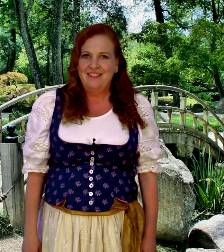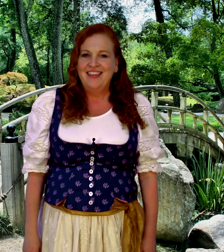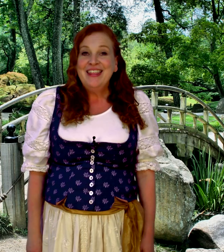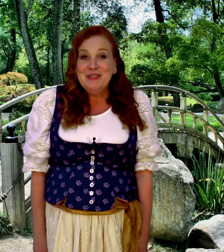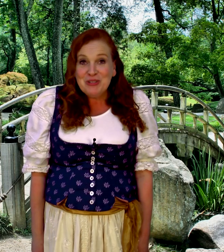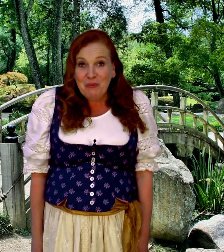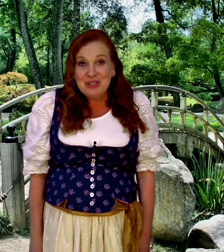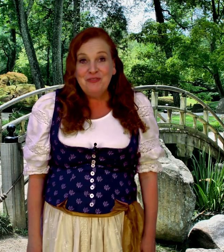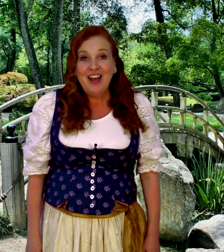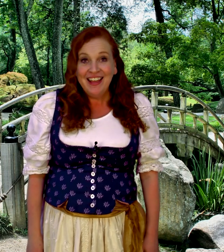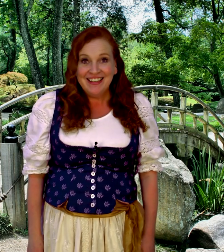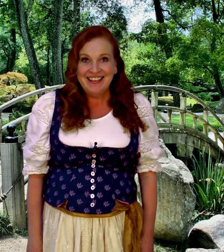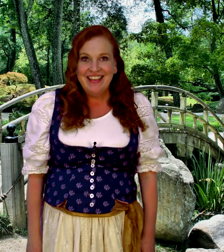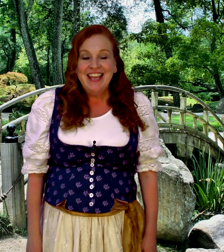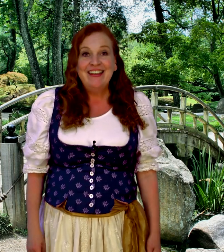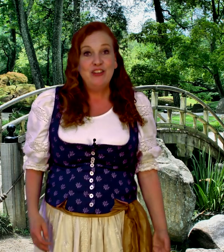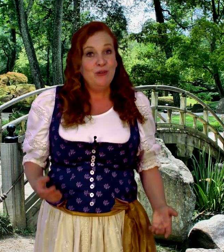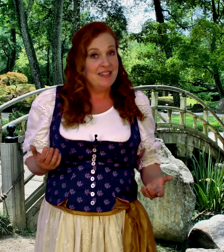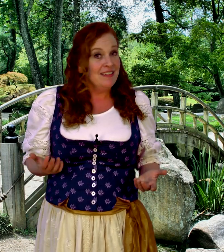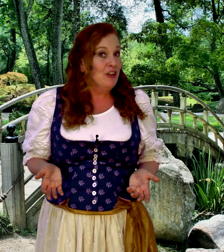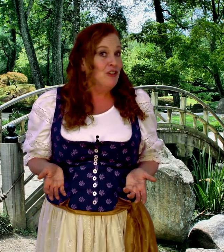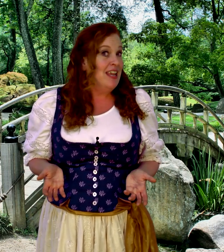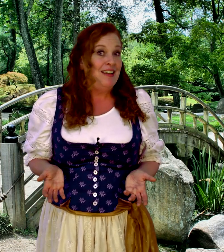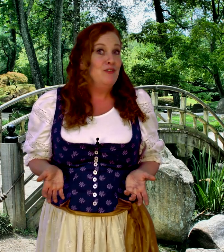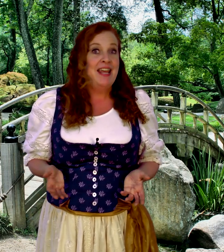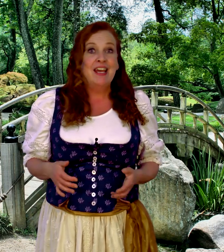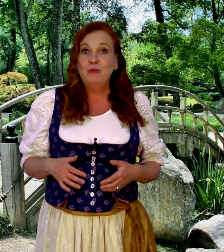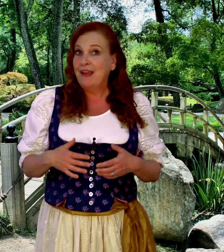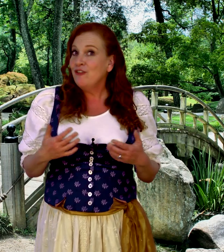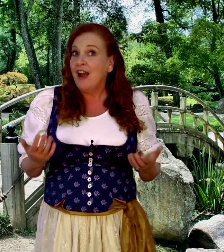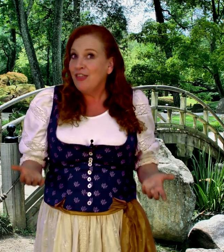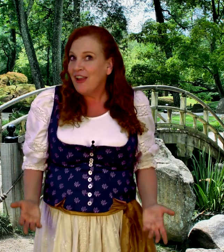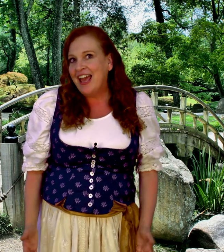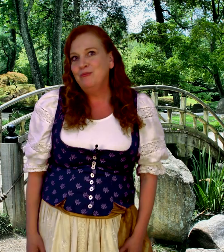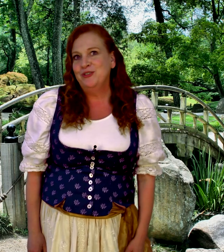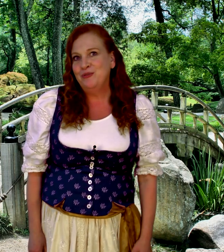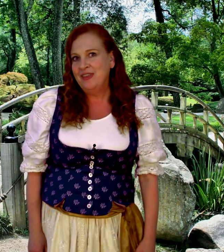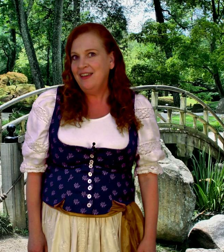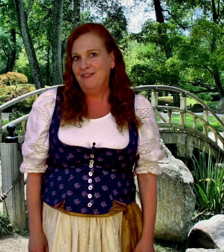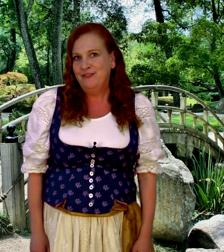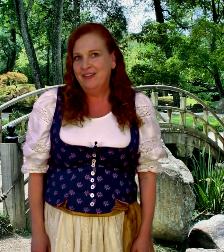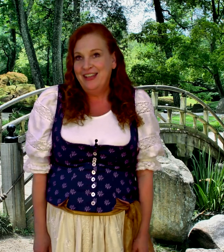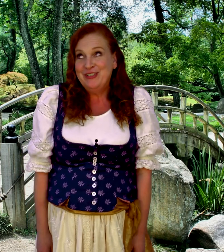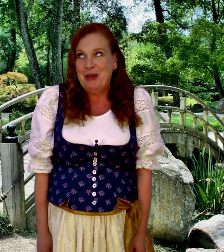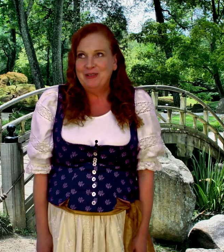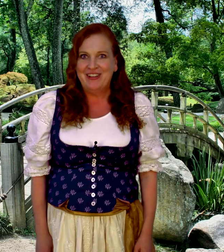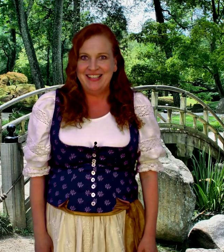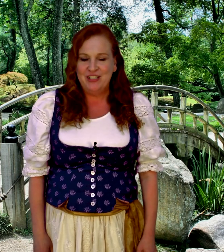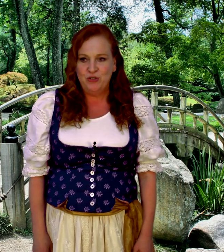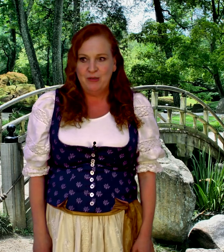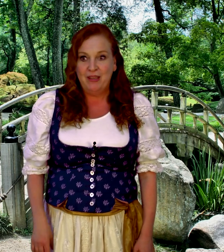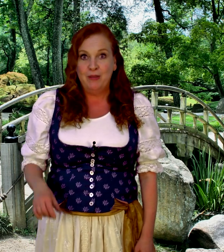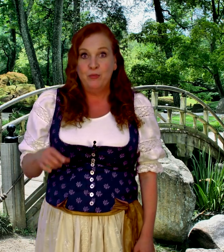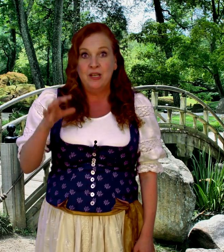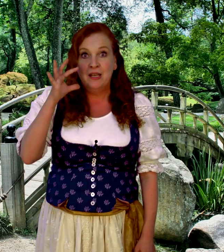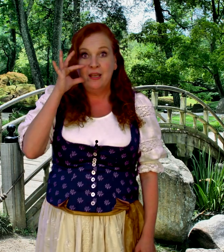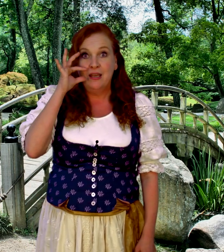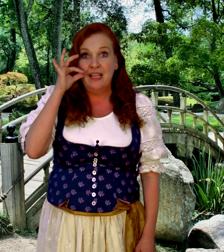That was so much fun! Now you guys can get creative and add whatever other animals you think of. Here's a couple of ideas. could maybe put in a